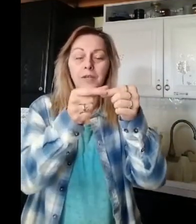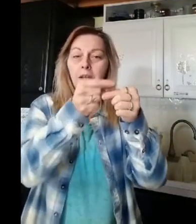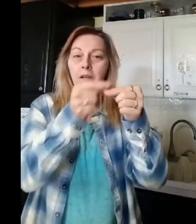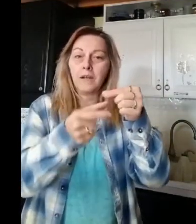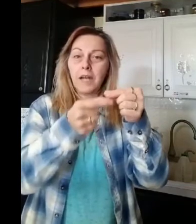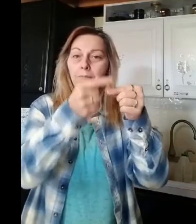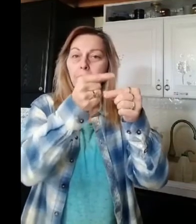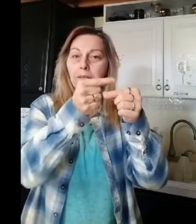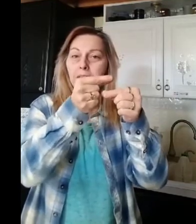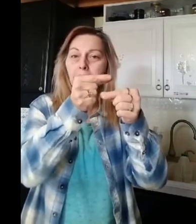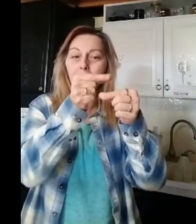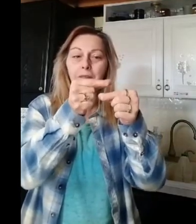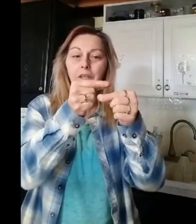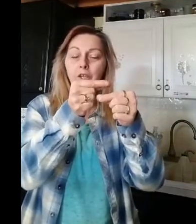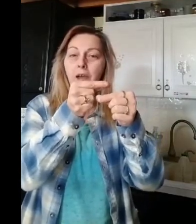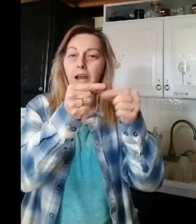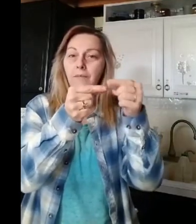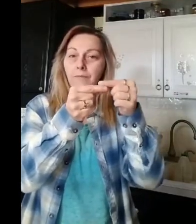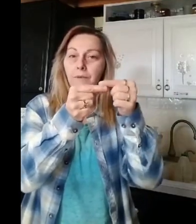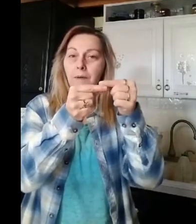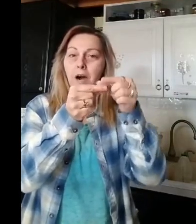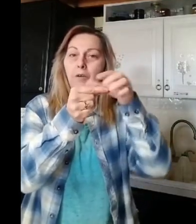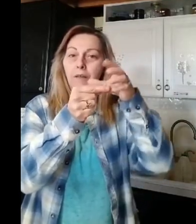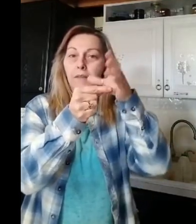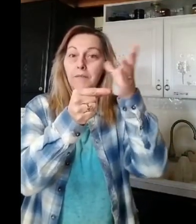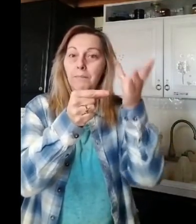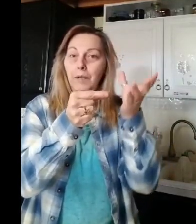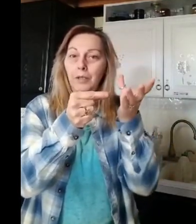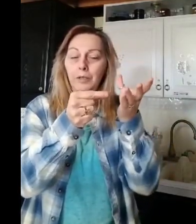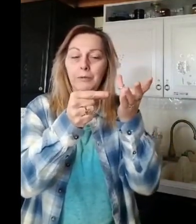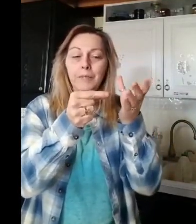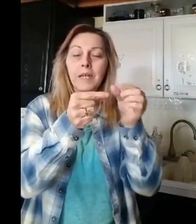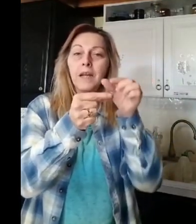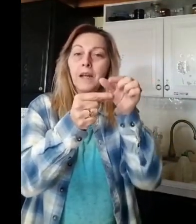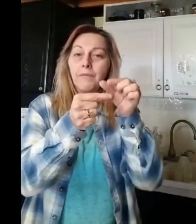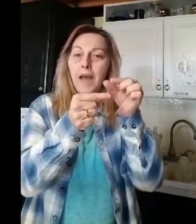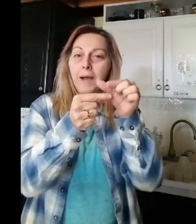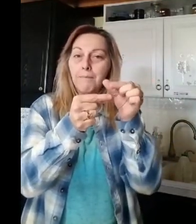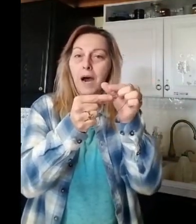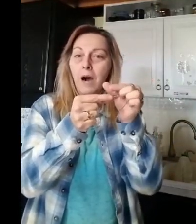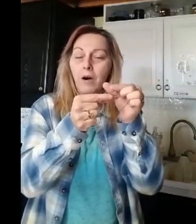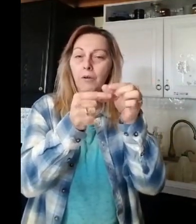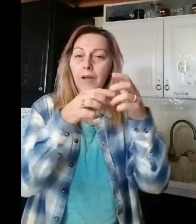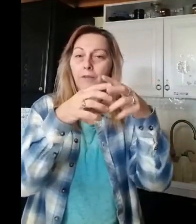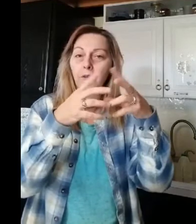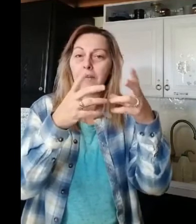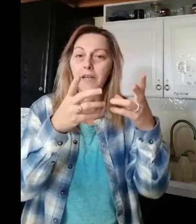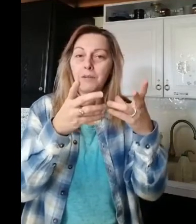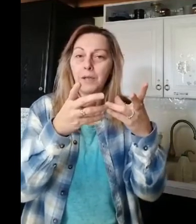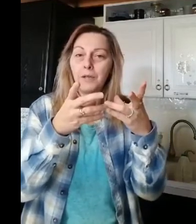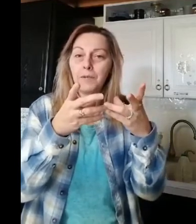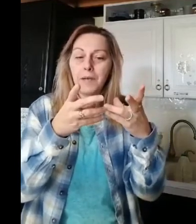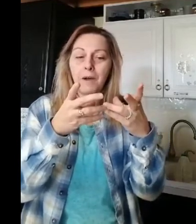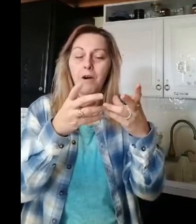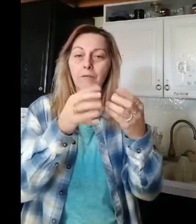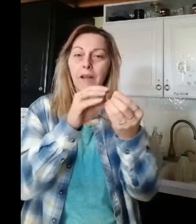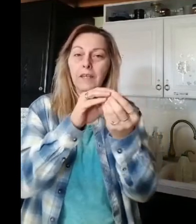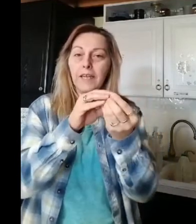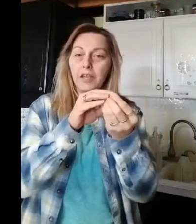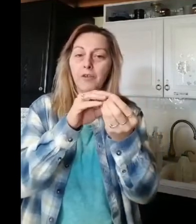come up the stem, and then you have the ball and then the blooms. That ball, if you let those blooms come off and let it dry,